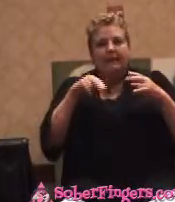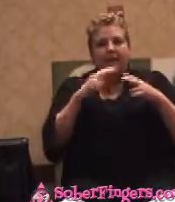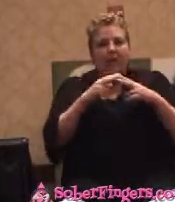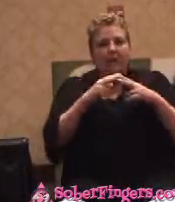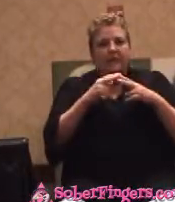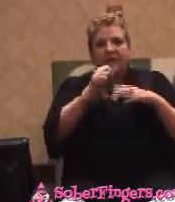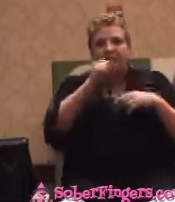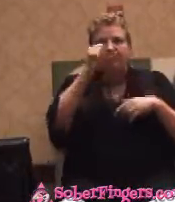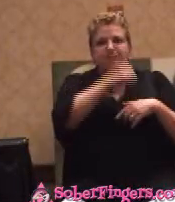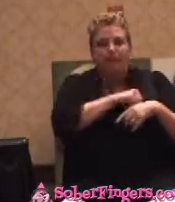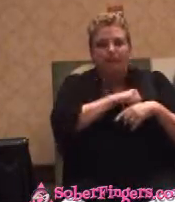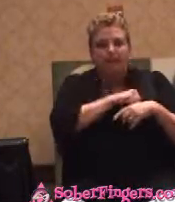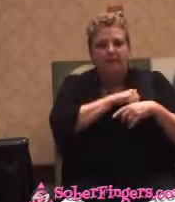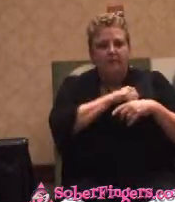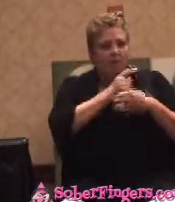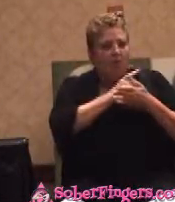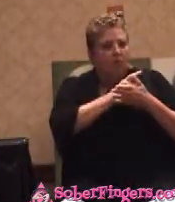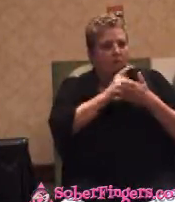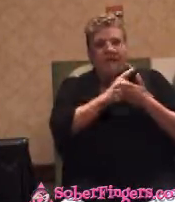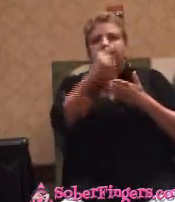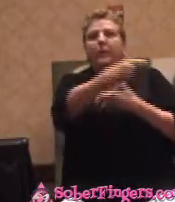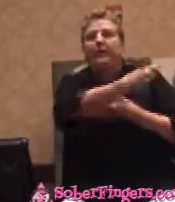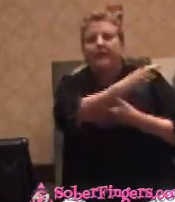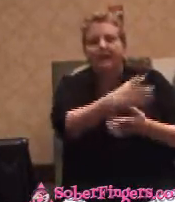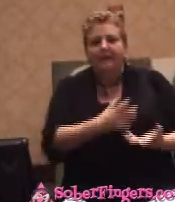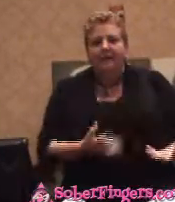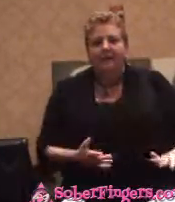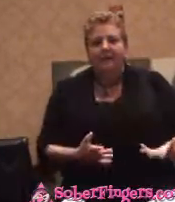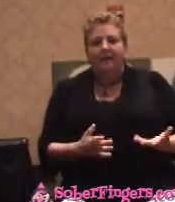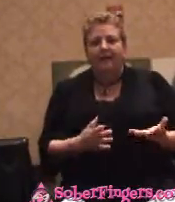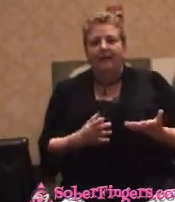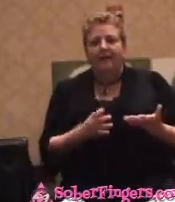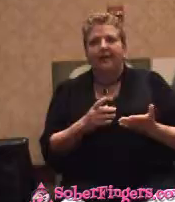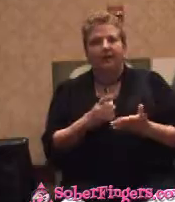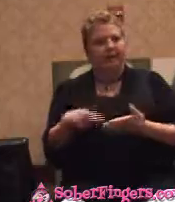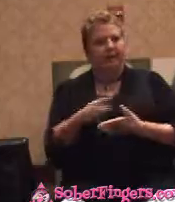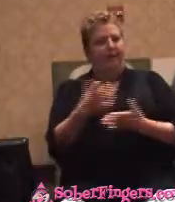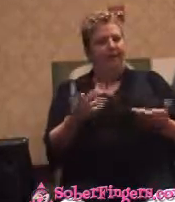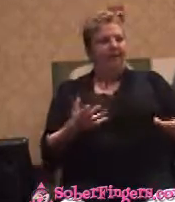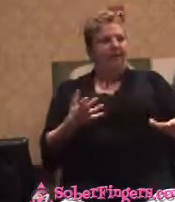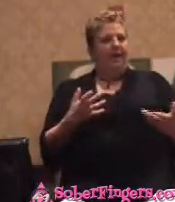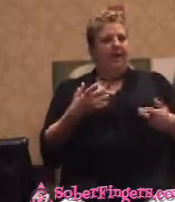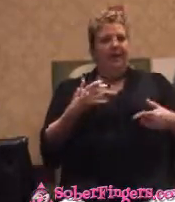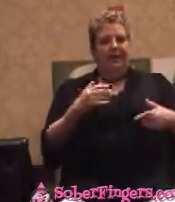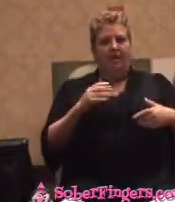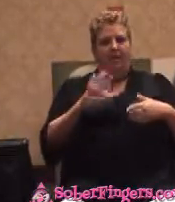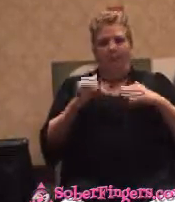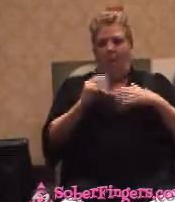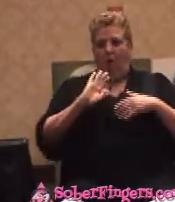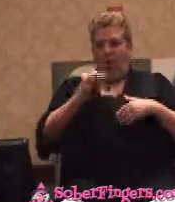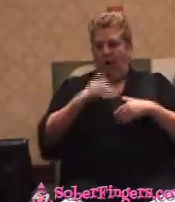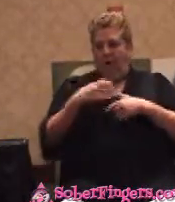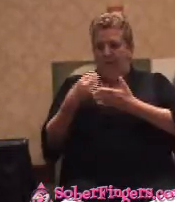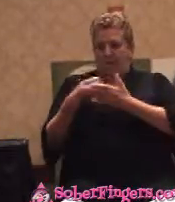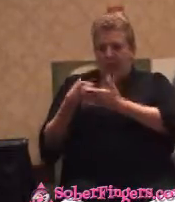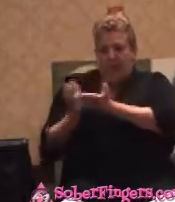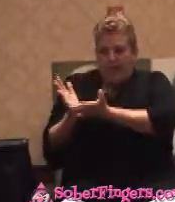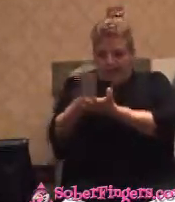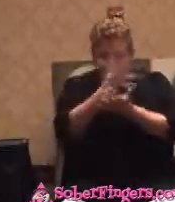drunk a week from tonight. Man. We're going to pool our money, buy some booze, put some